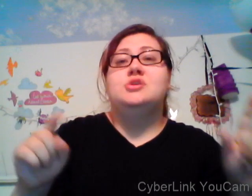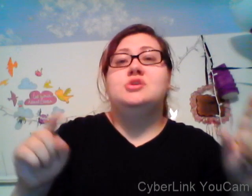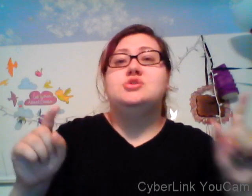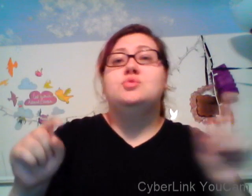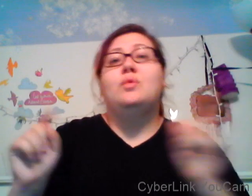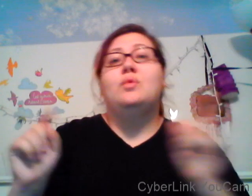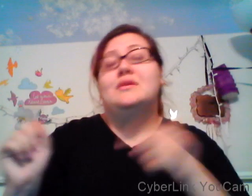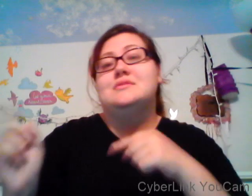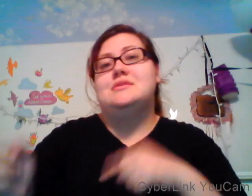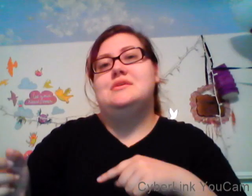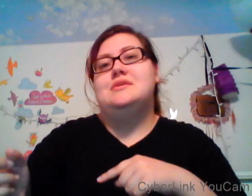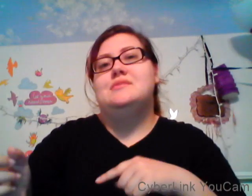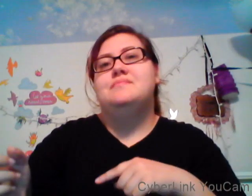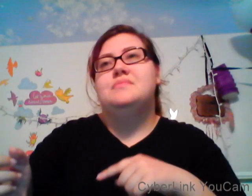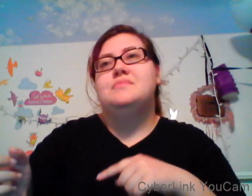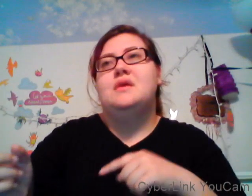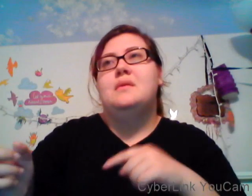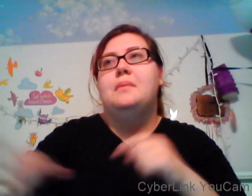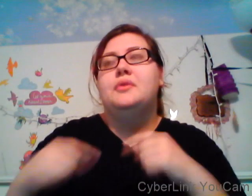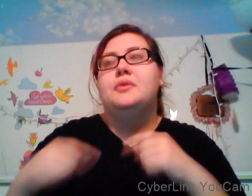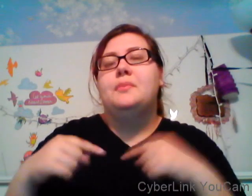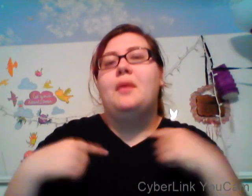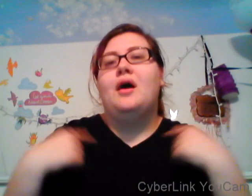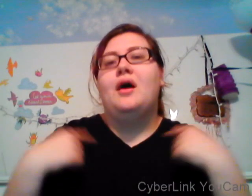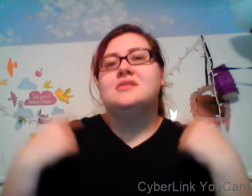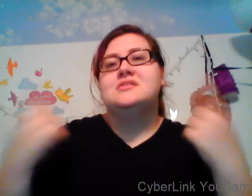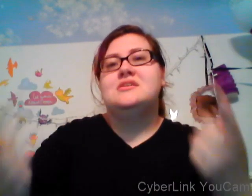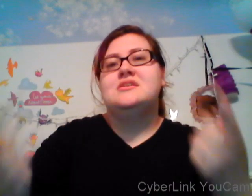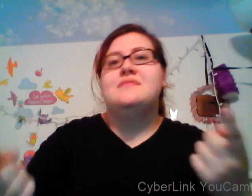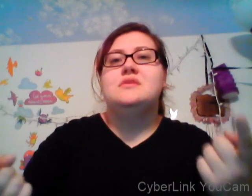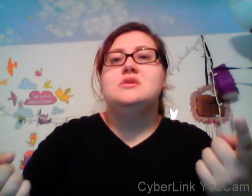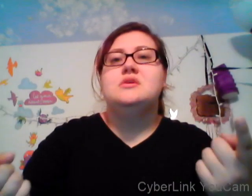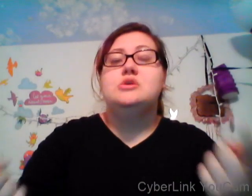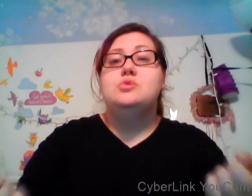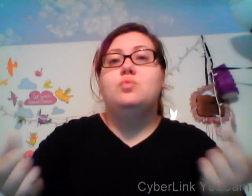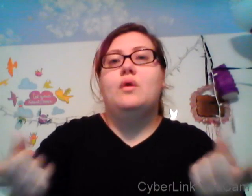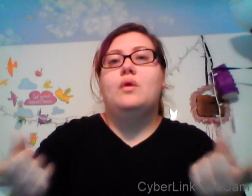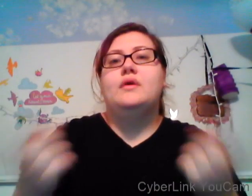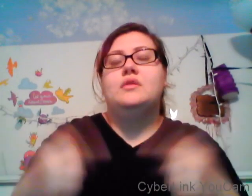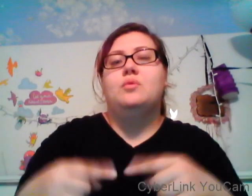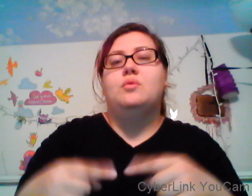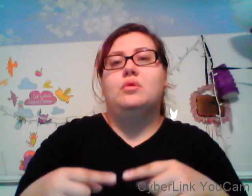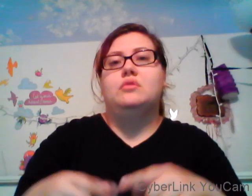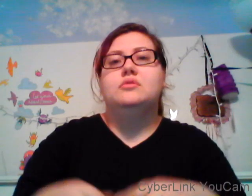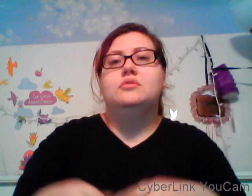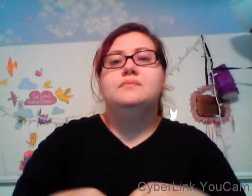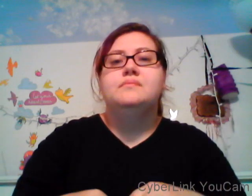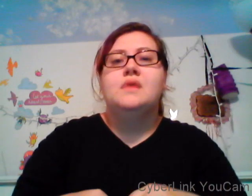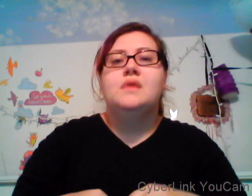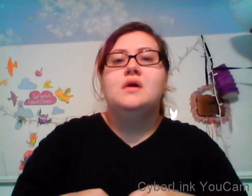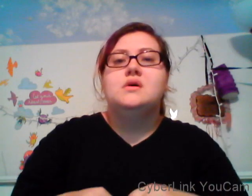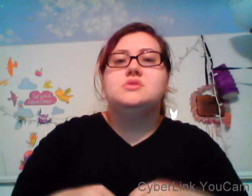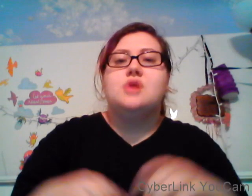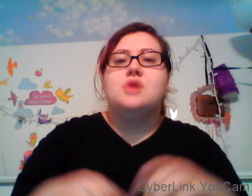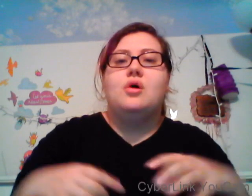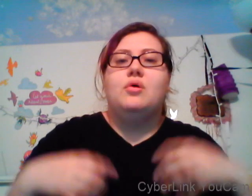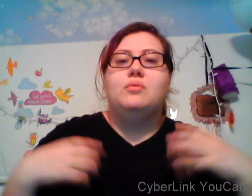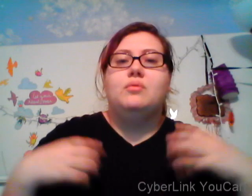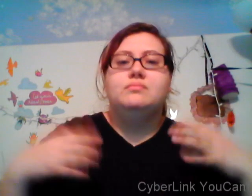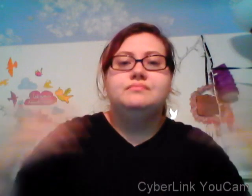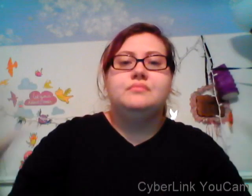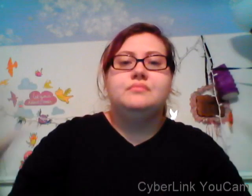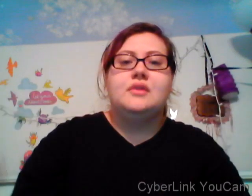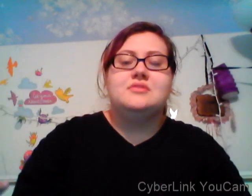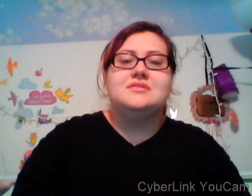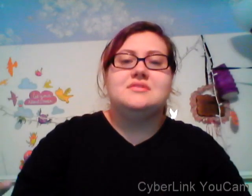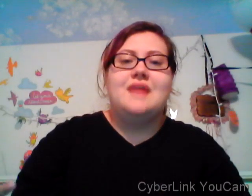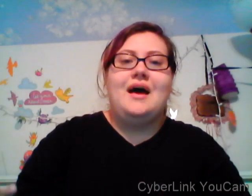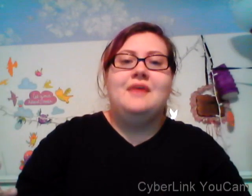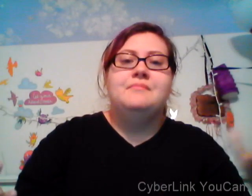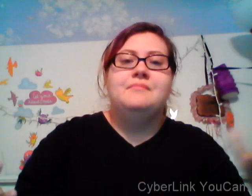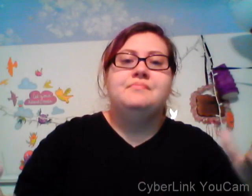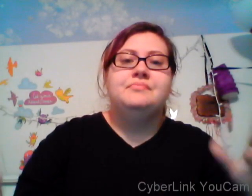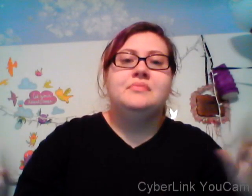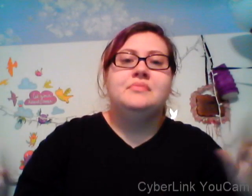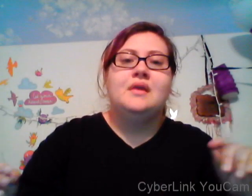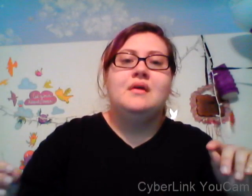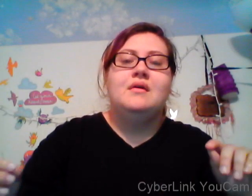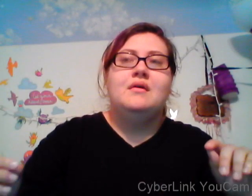just gonna put that out there um yes so like my this has become like a recent